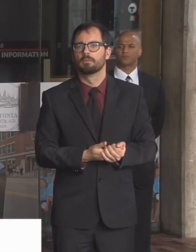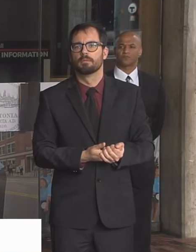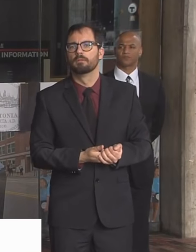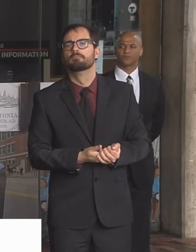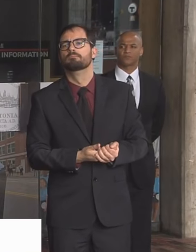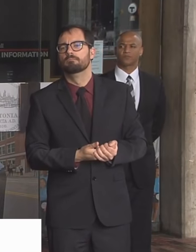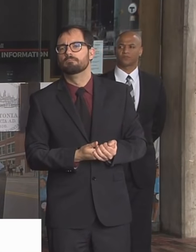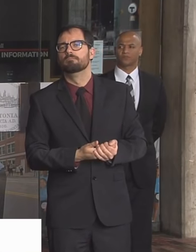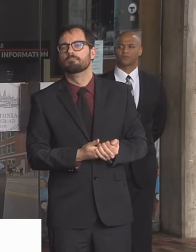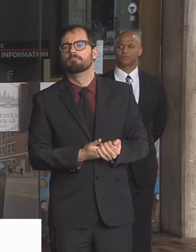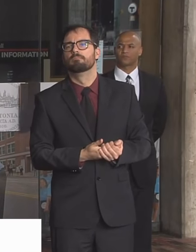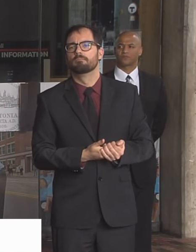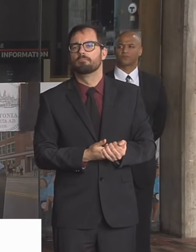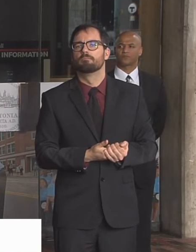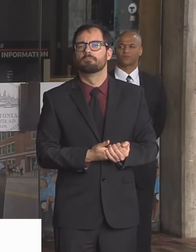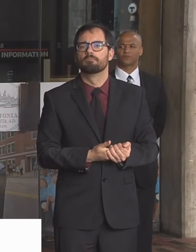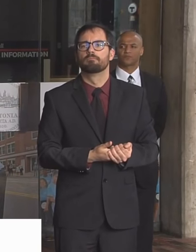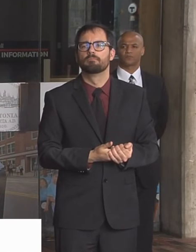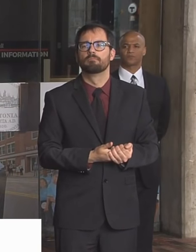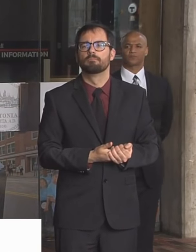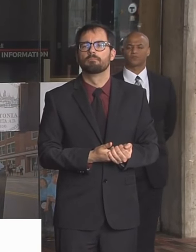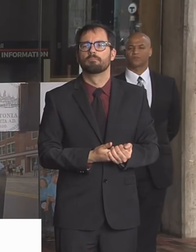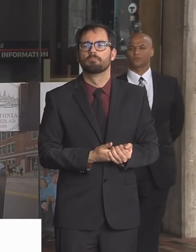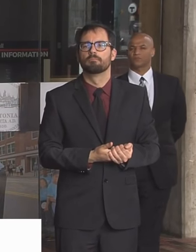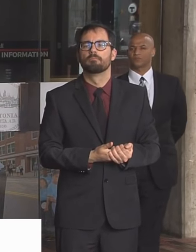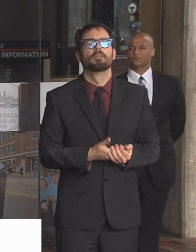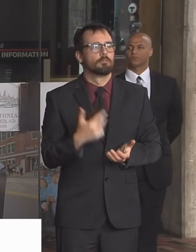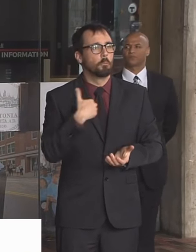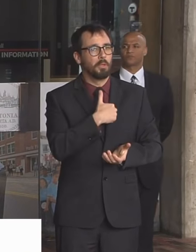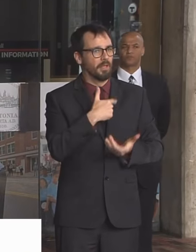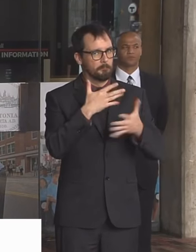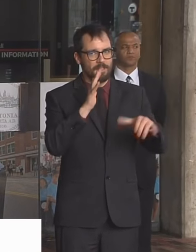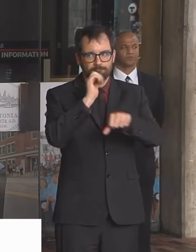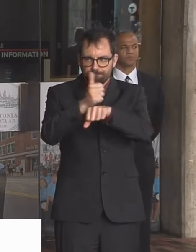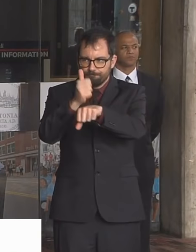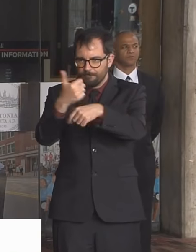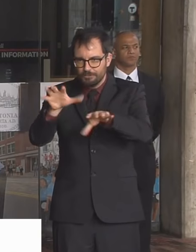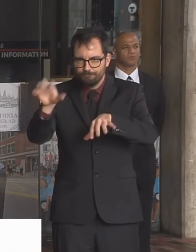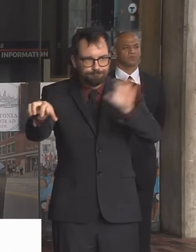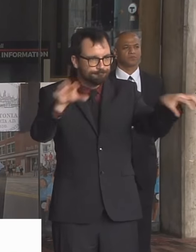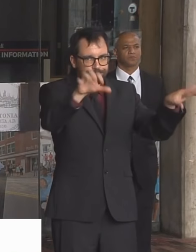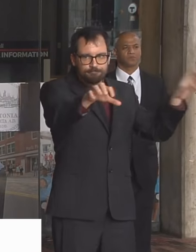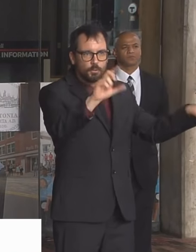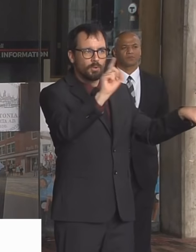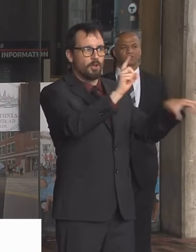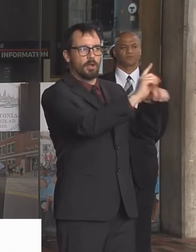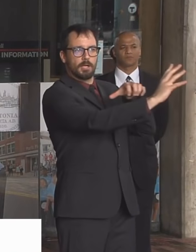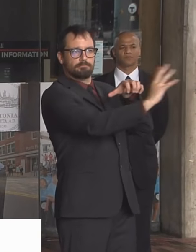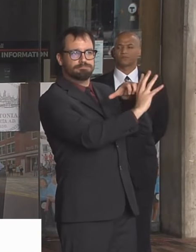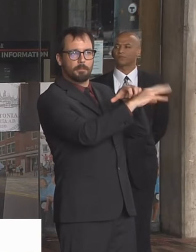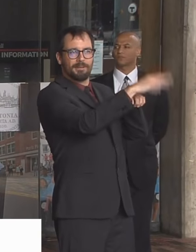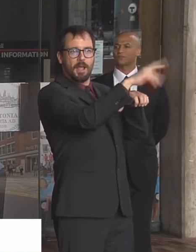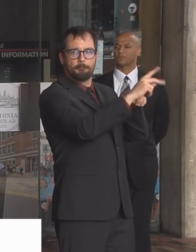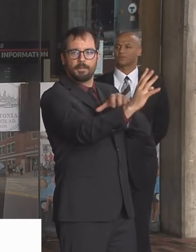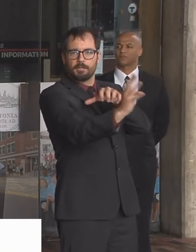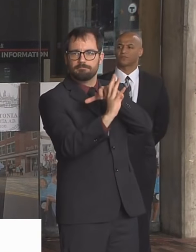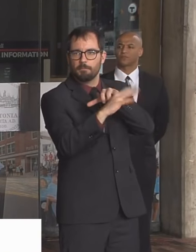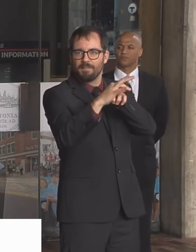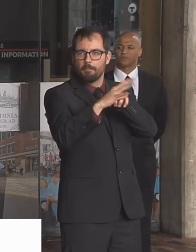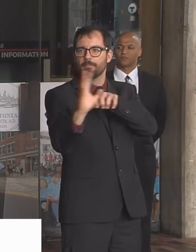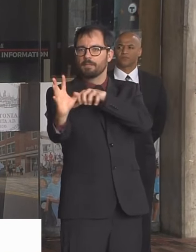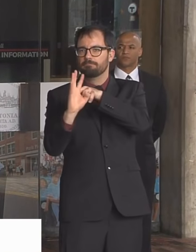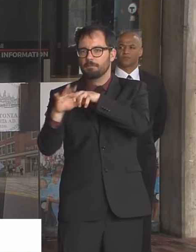locations down they're already broken down into sections sections of the city and we're limiting the number of people in those particular areas to be able to get this information out